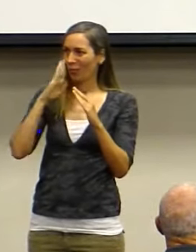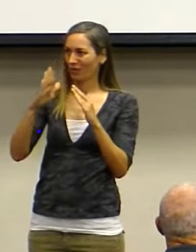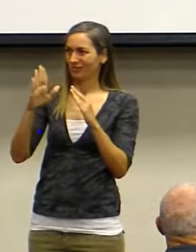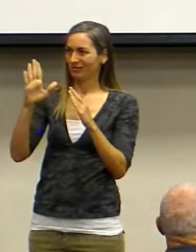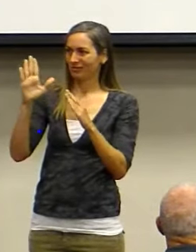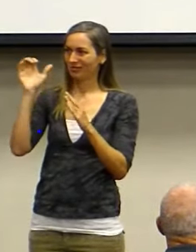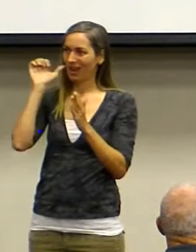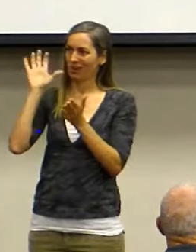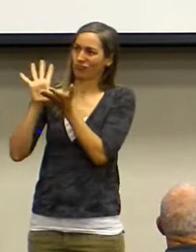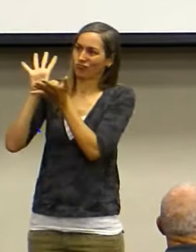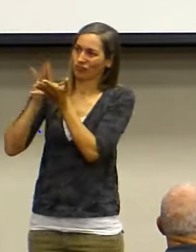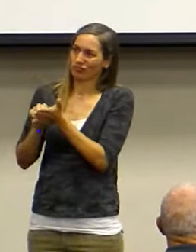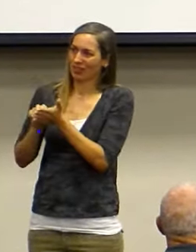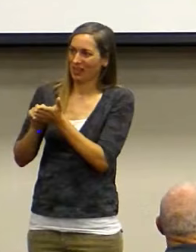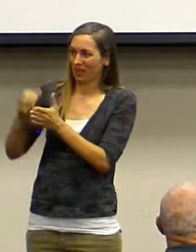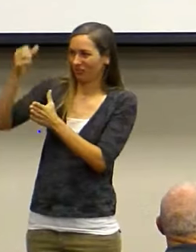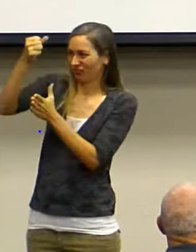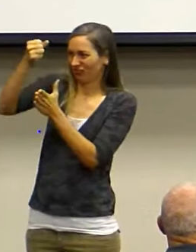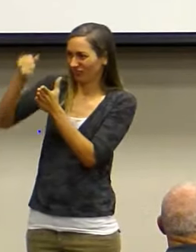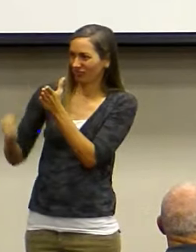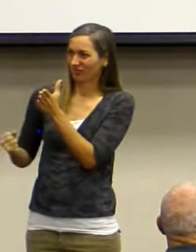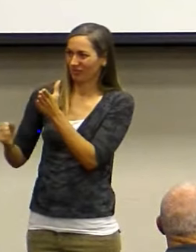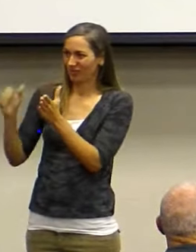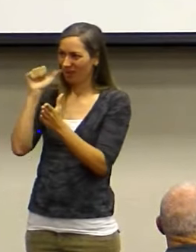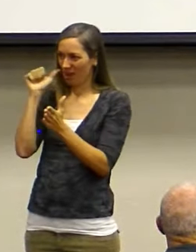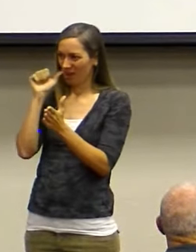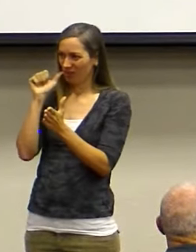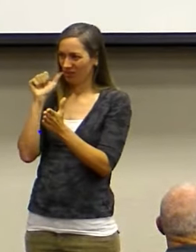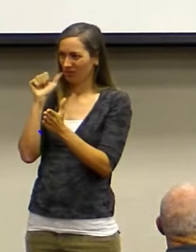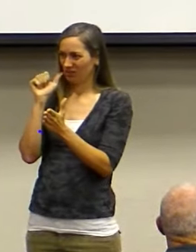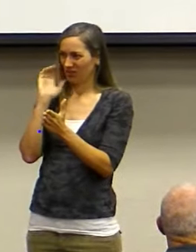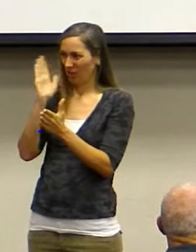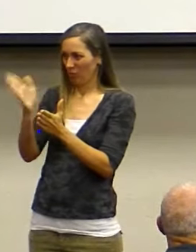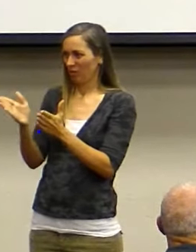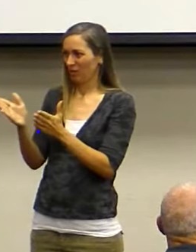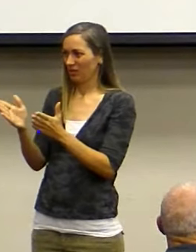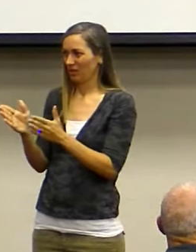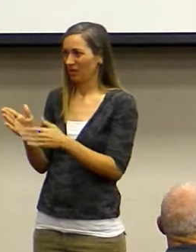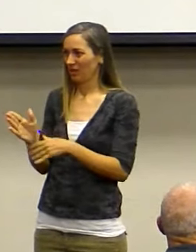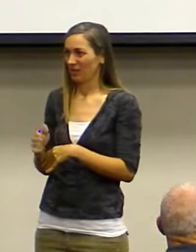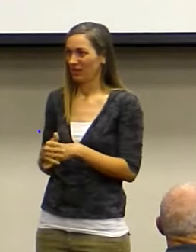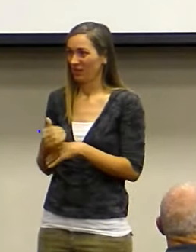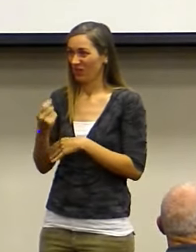And then in 1954, 14 years later, the KKK got involved.